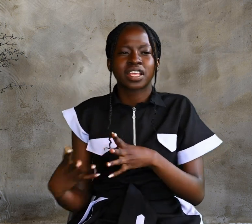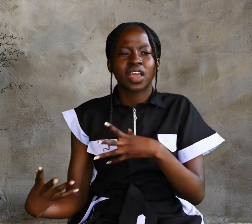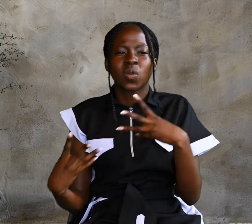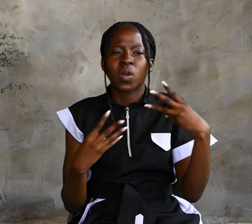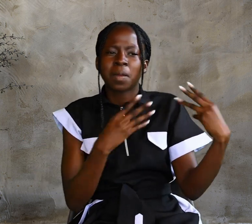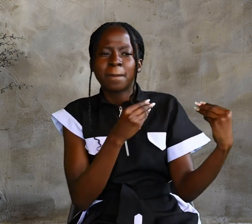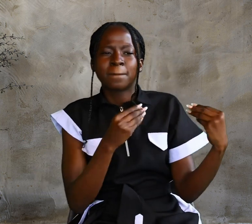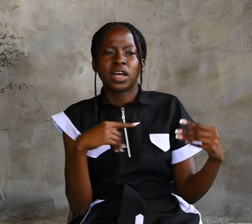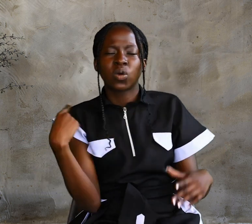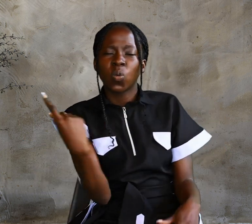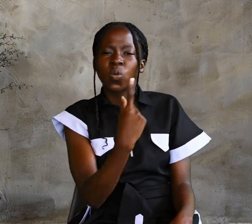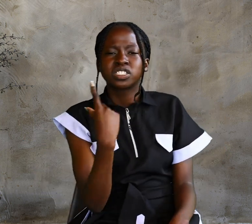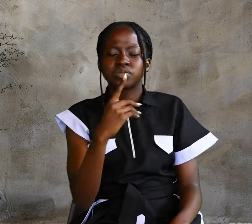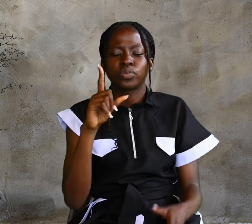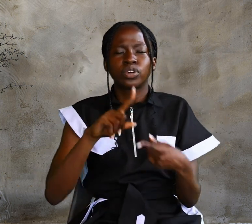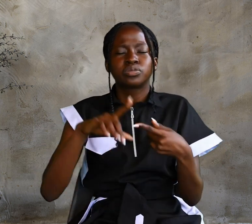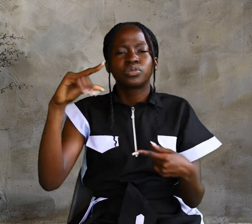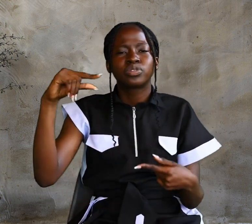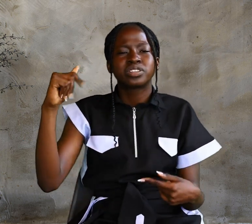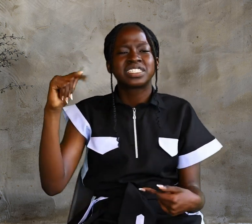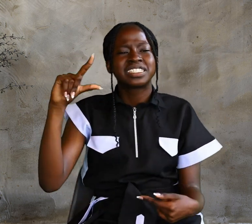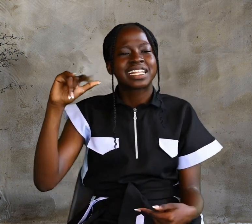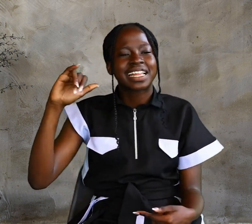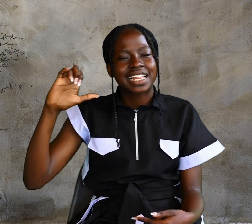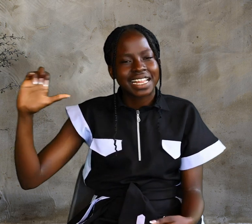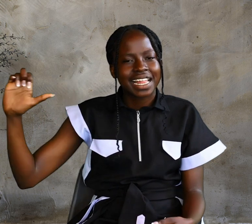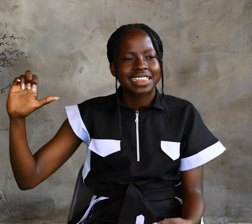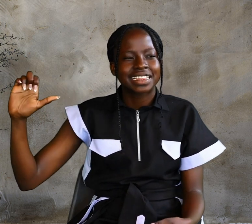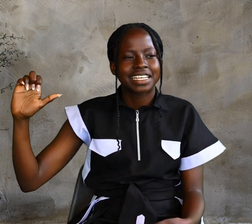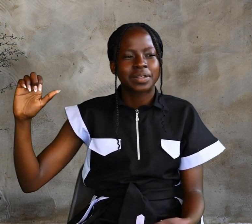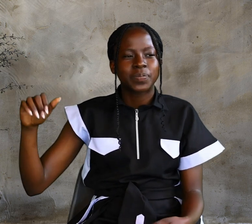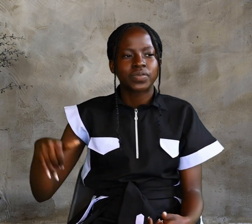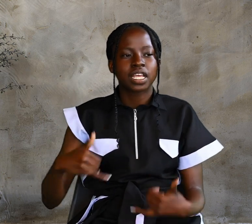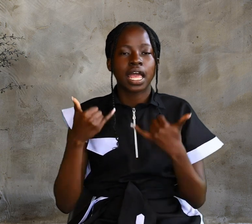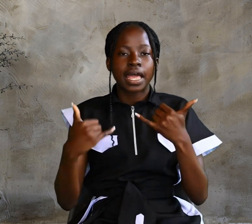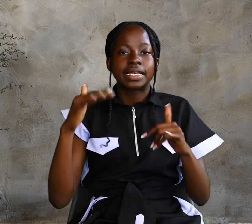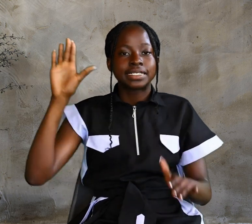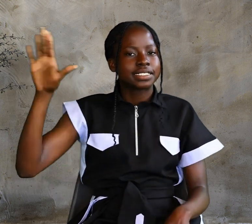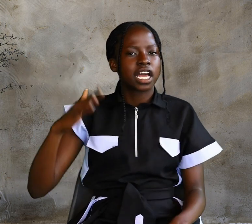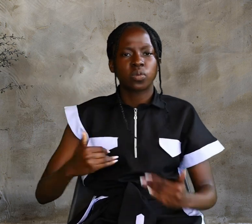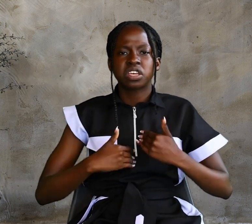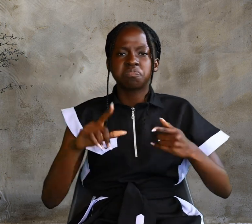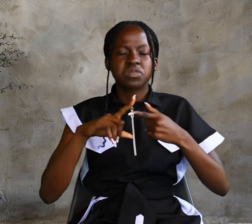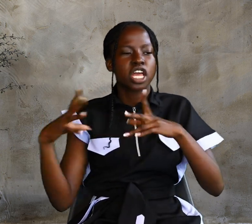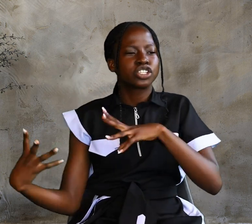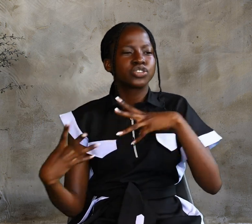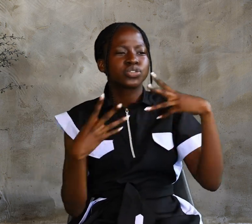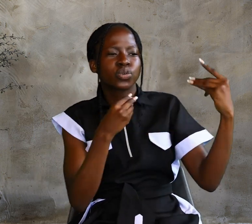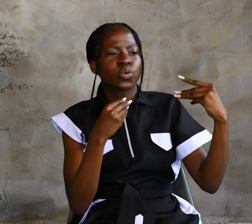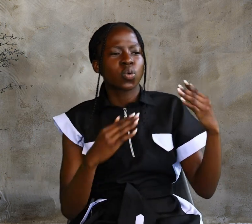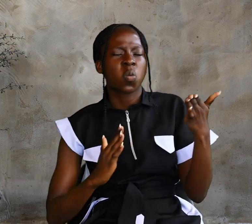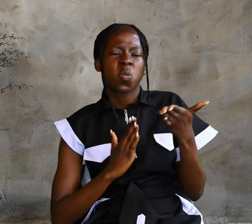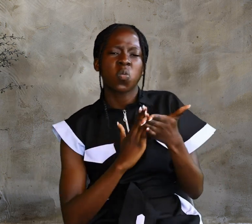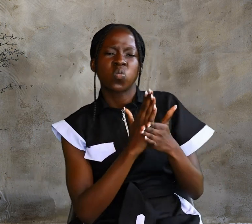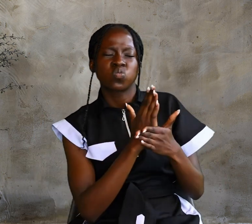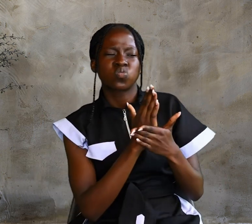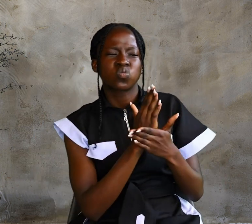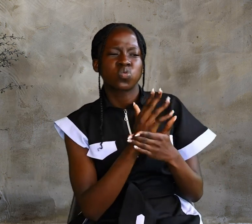and went back once more to Galilee. Now he had to go